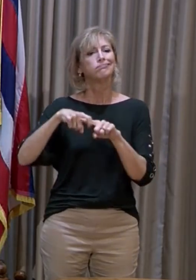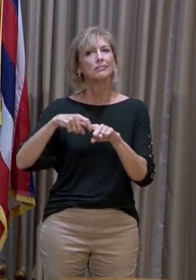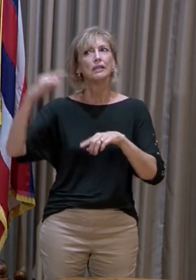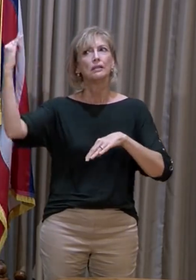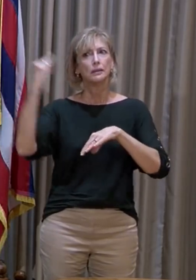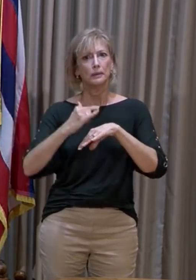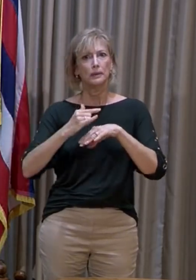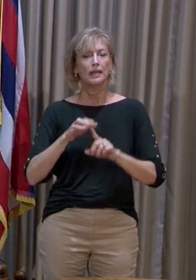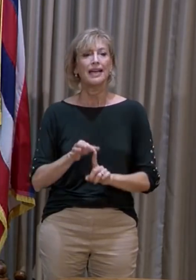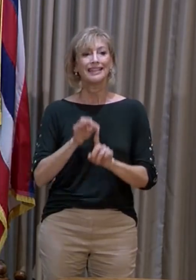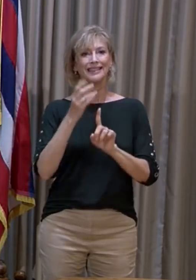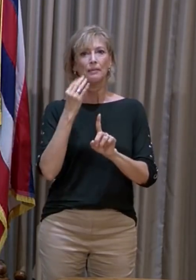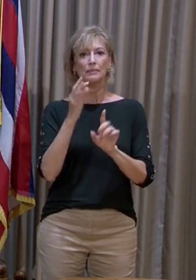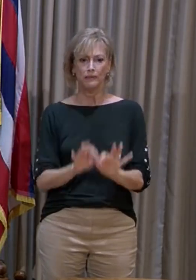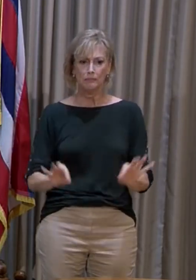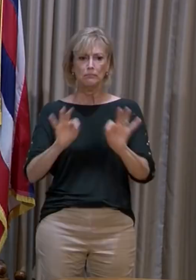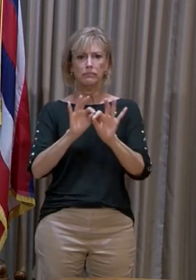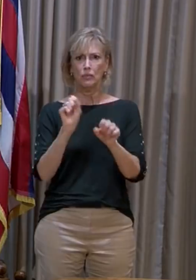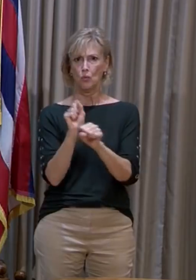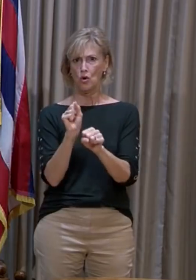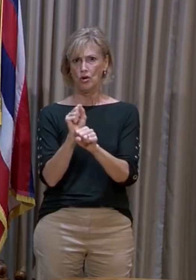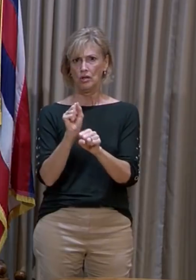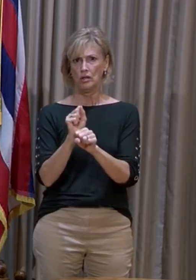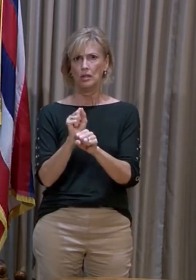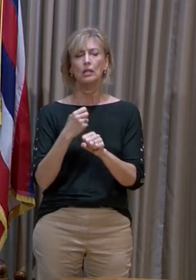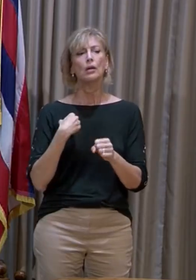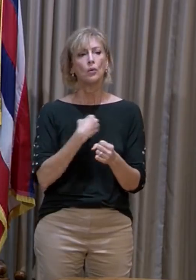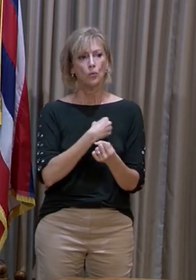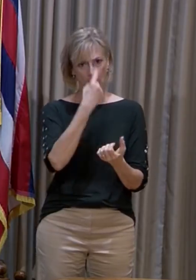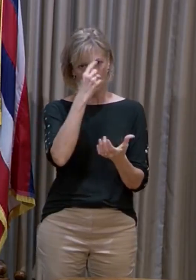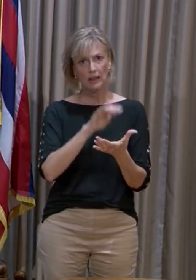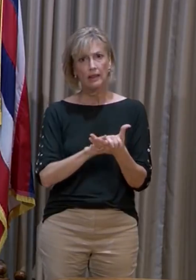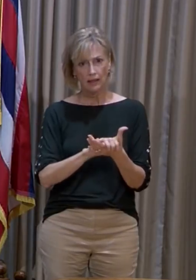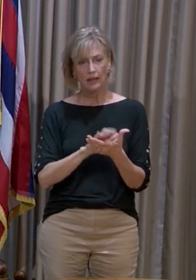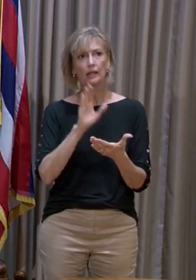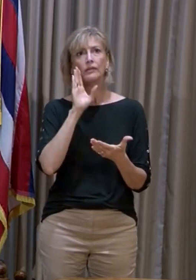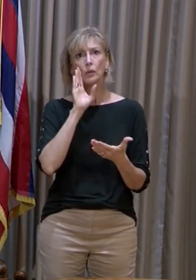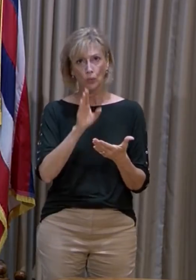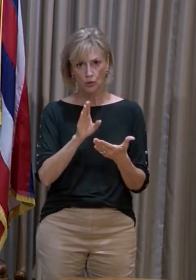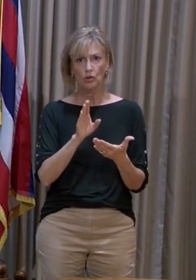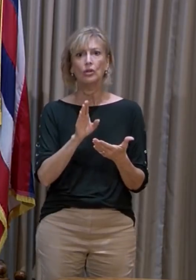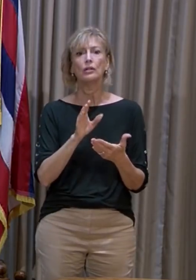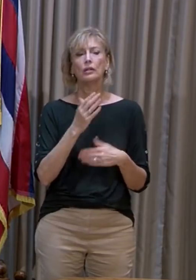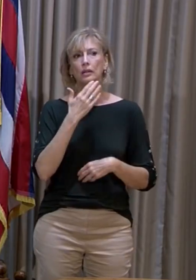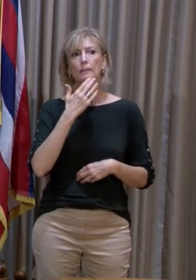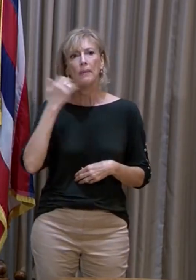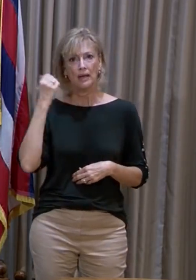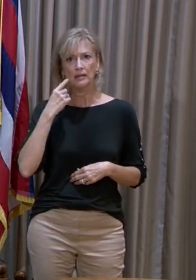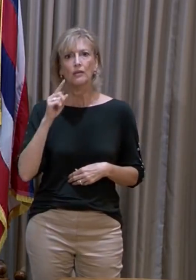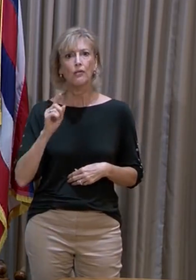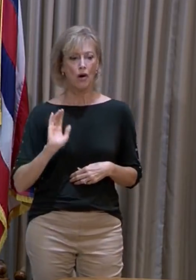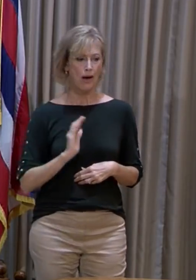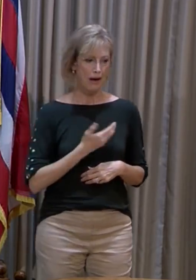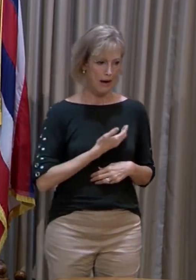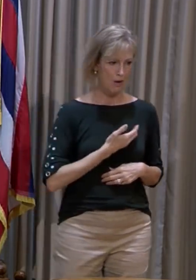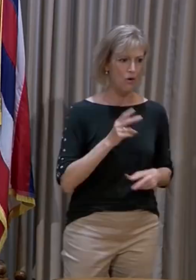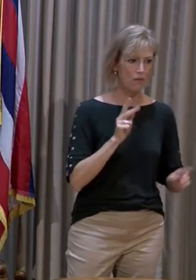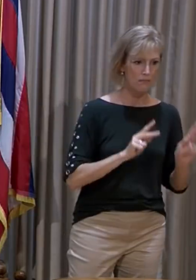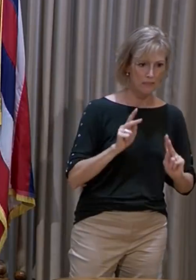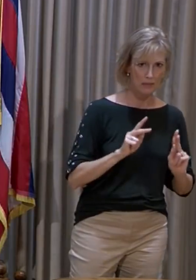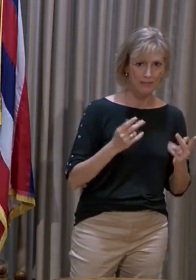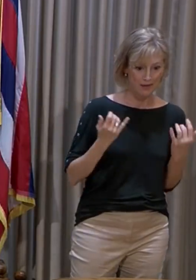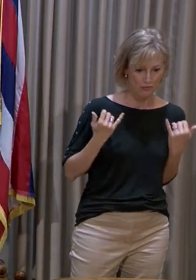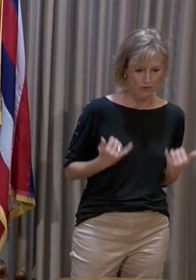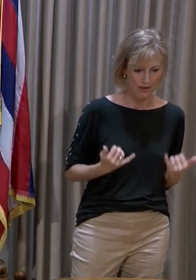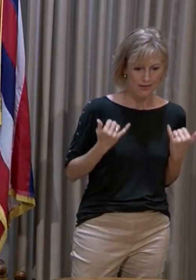except for essential businesses. We do believe that that would be best for our community right at